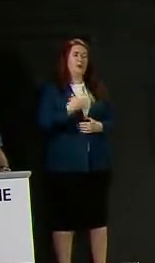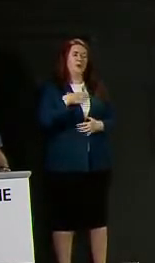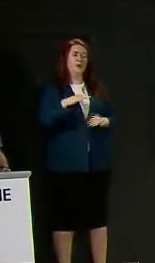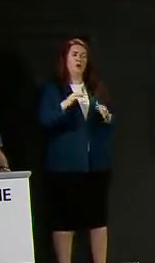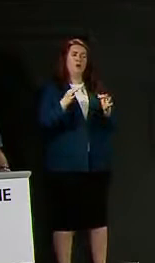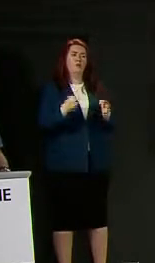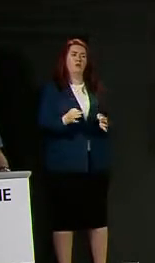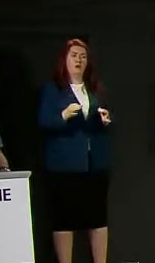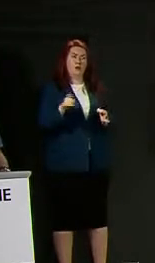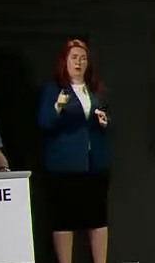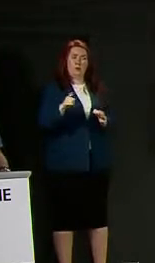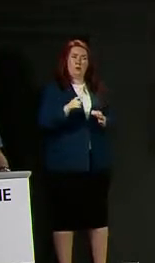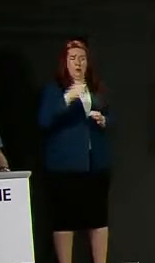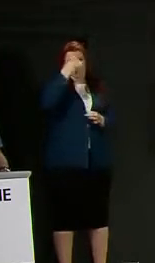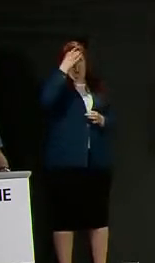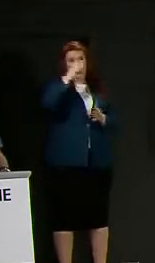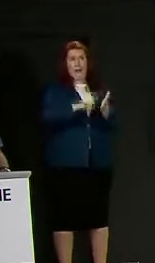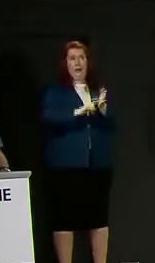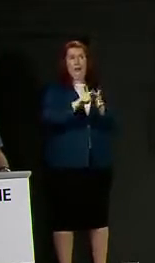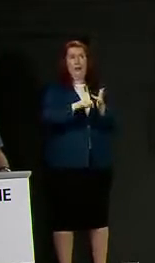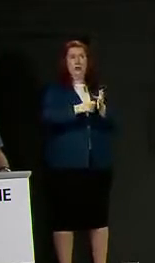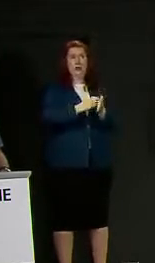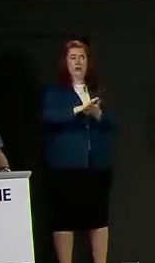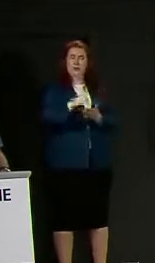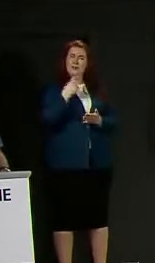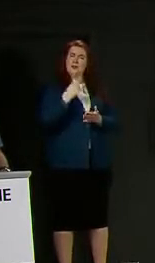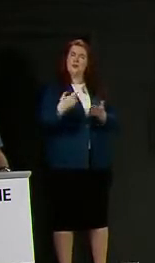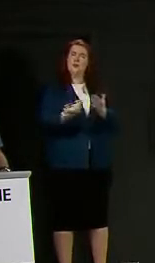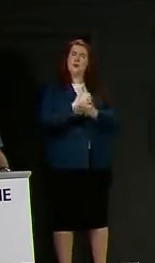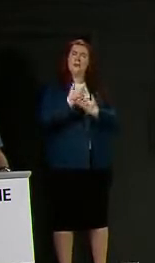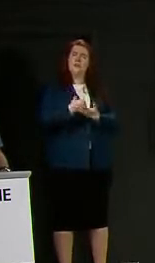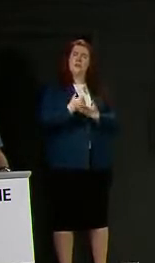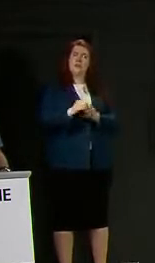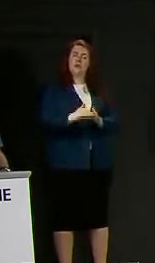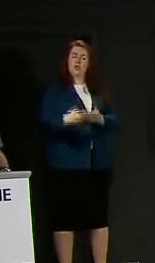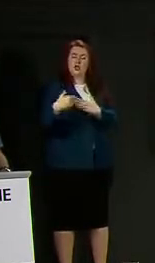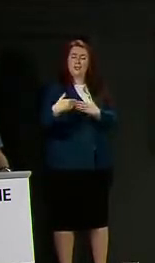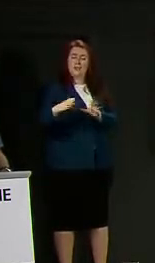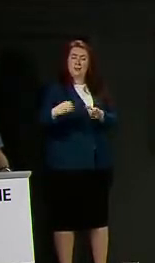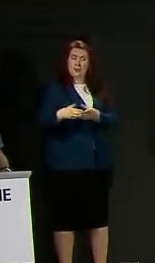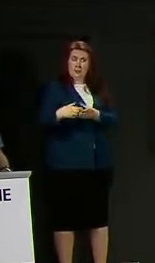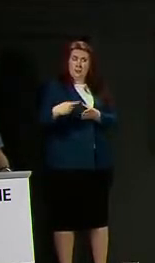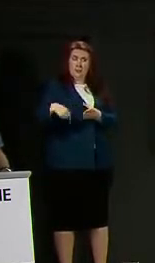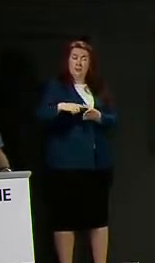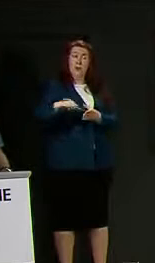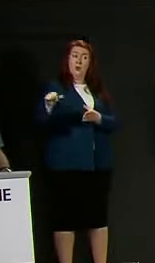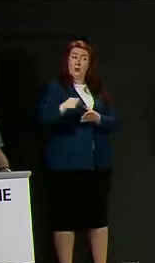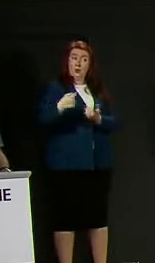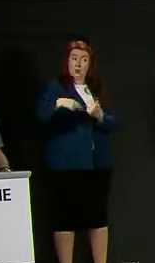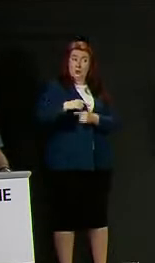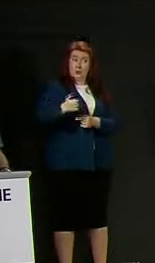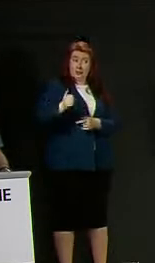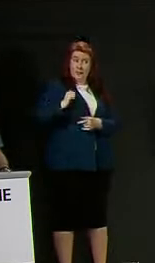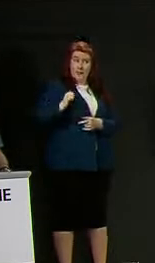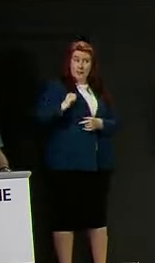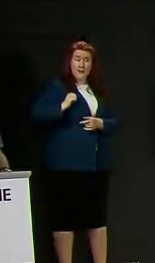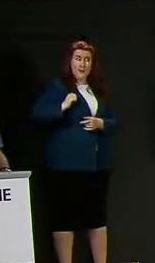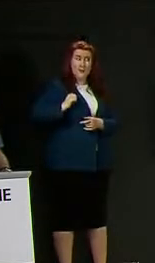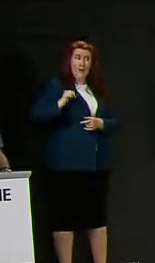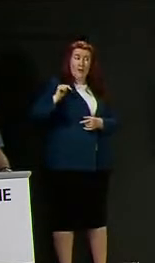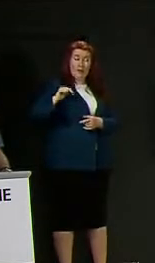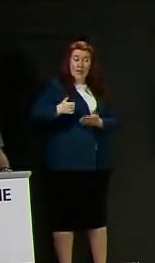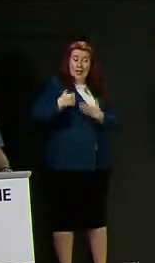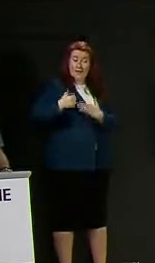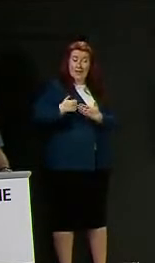Leach the comments that he made about new advice to the shielded category so should we expect that that